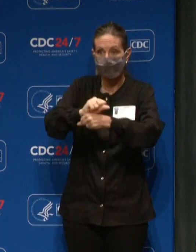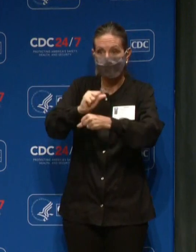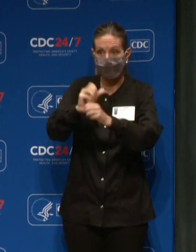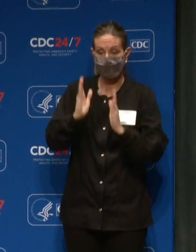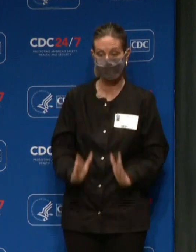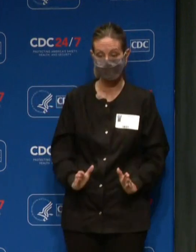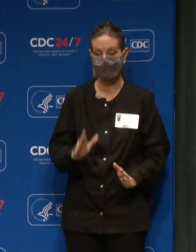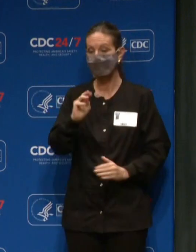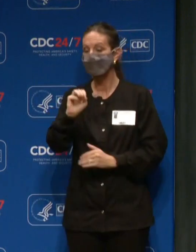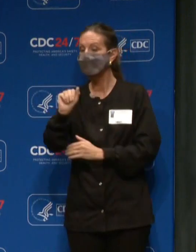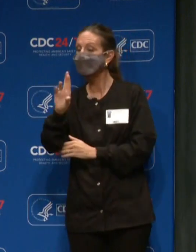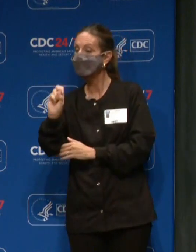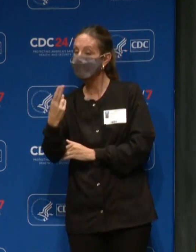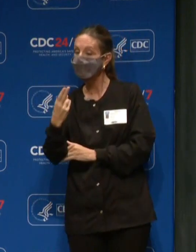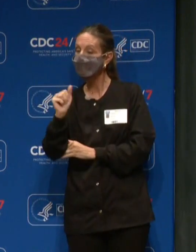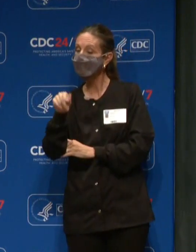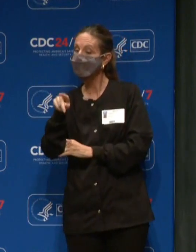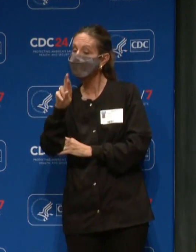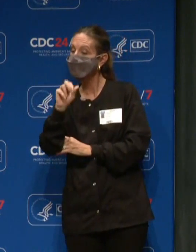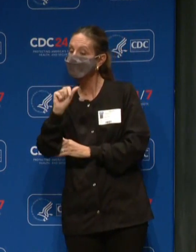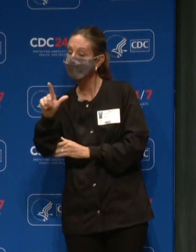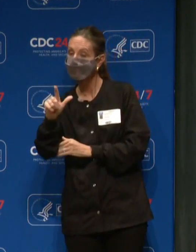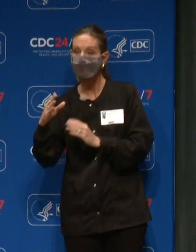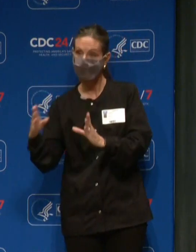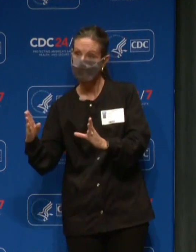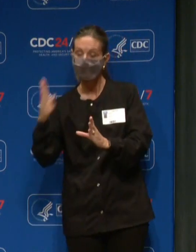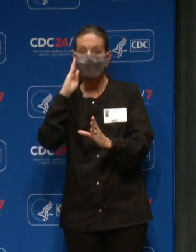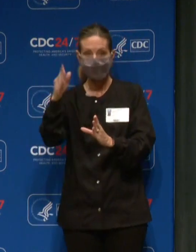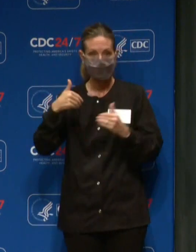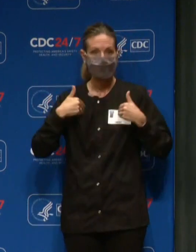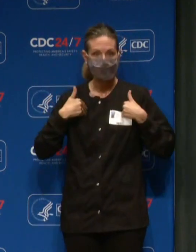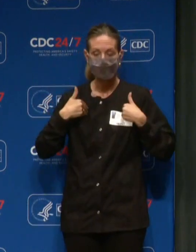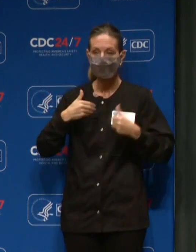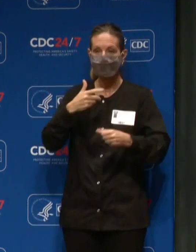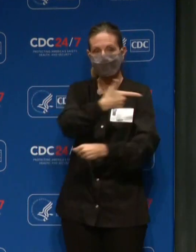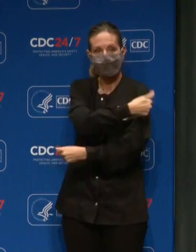of March to early April, enough vaccine for all Americans who would want to take a vaccine.